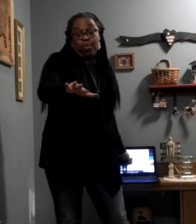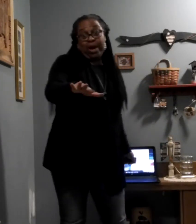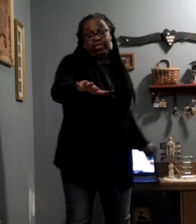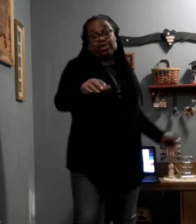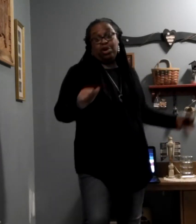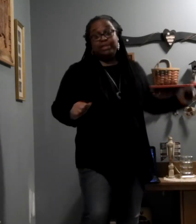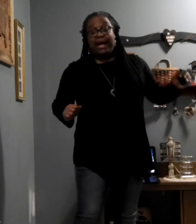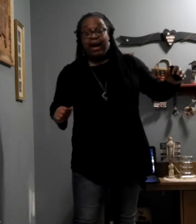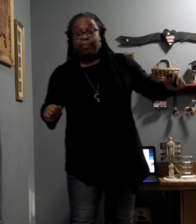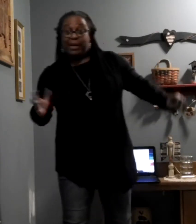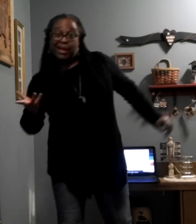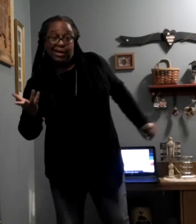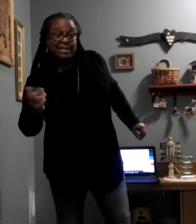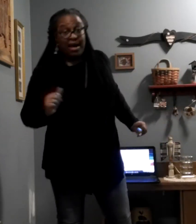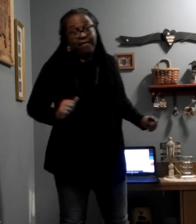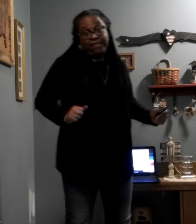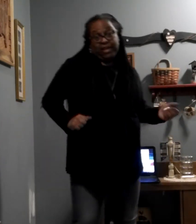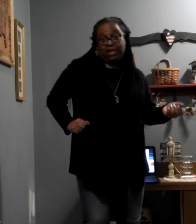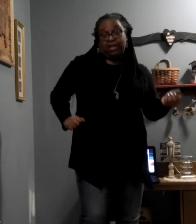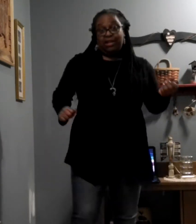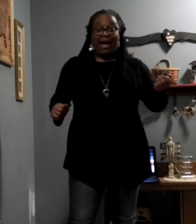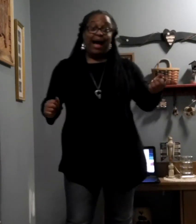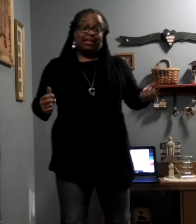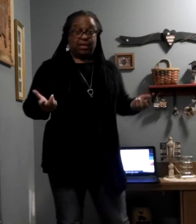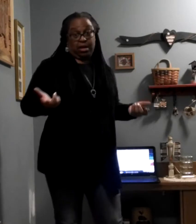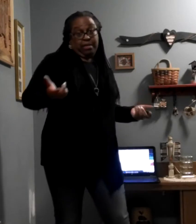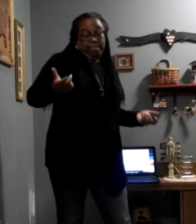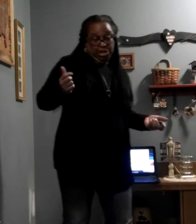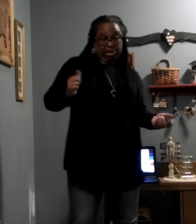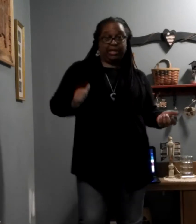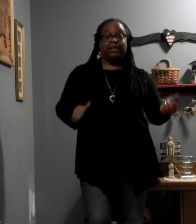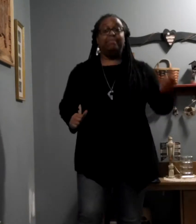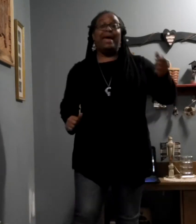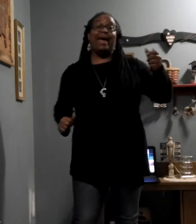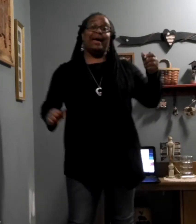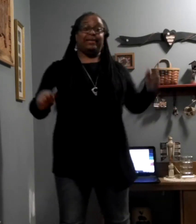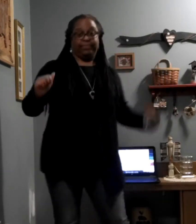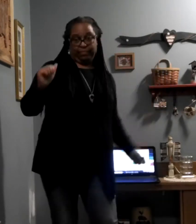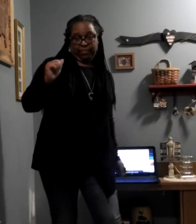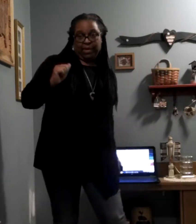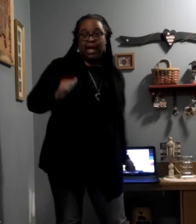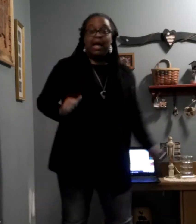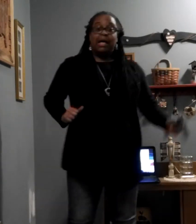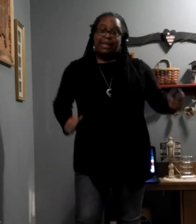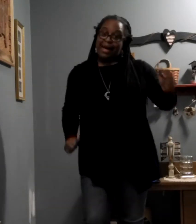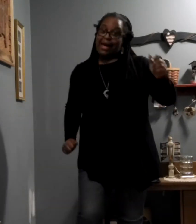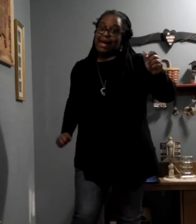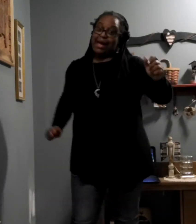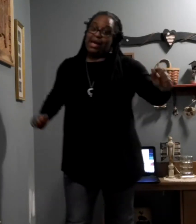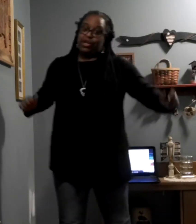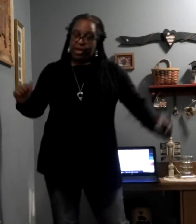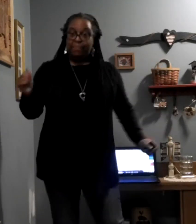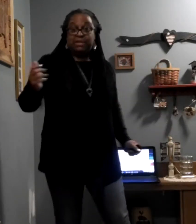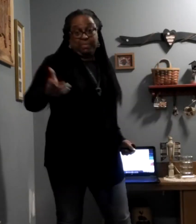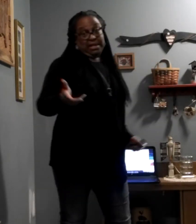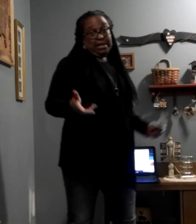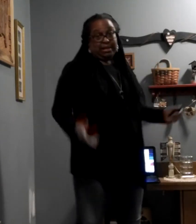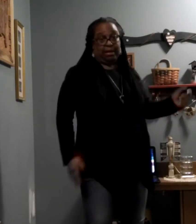weather no doubt. Because I feel like the Michelin man, layered up to beat the